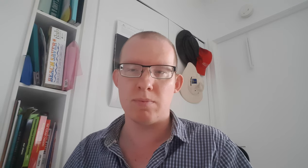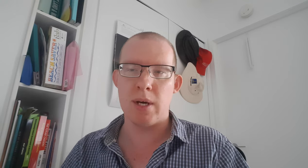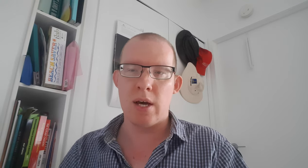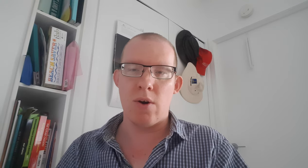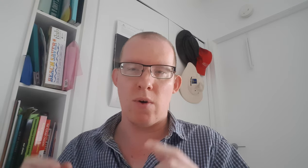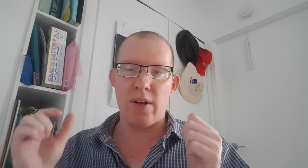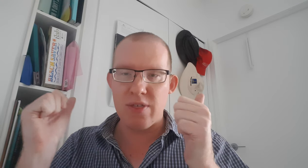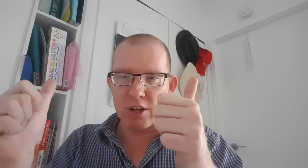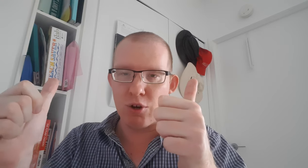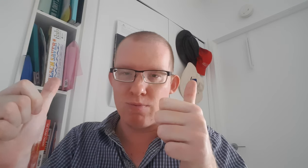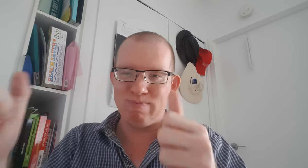Alright, thank you.